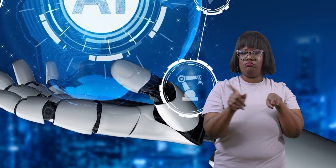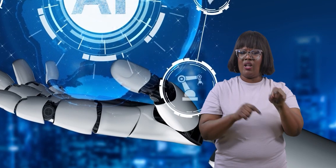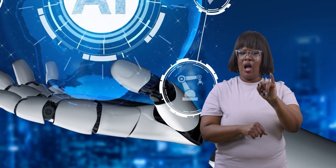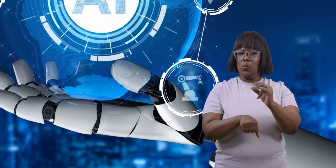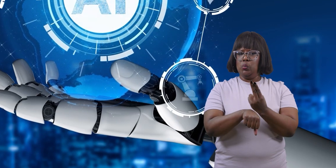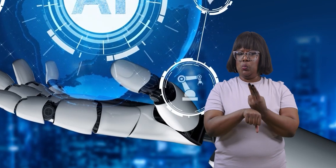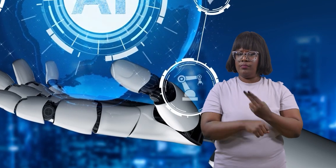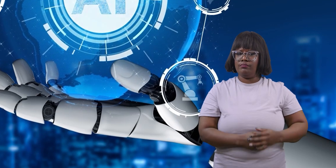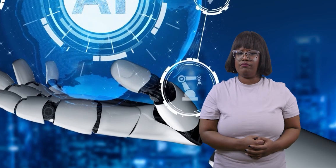AI use.